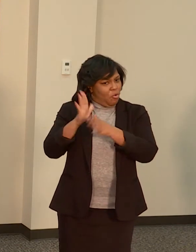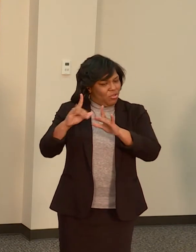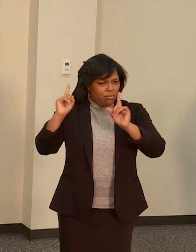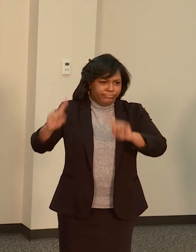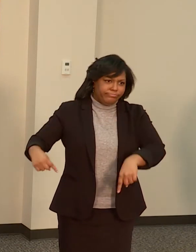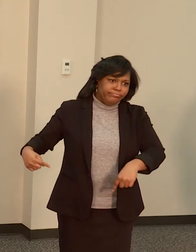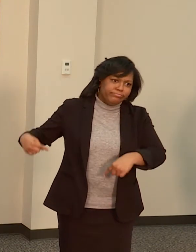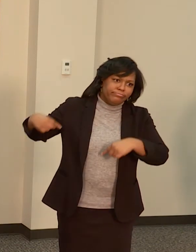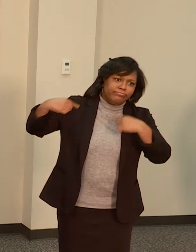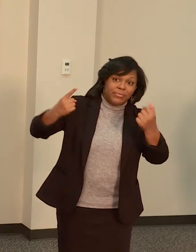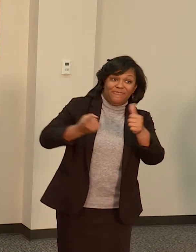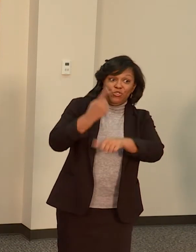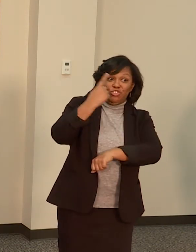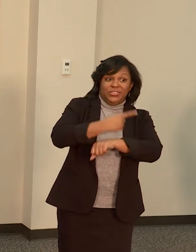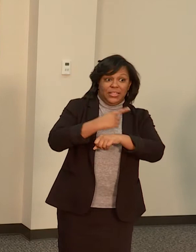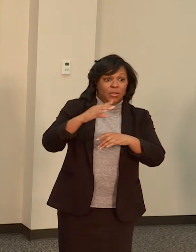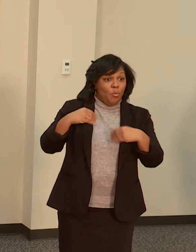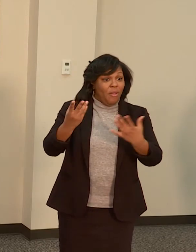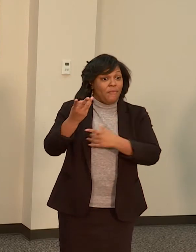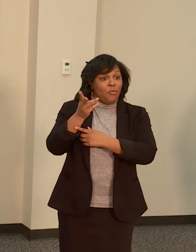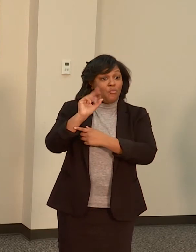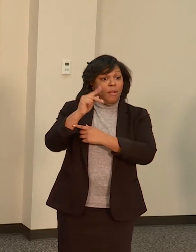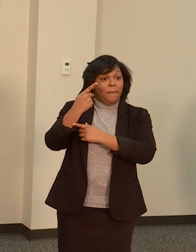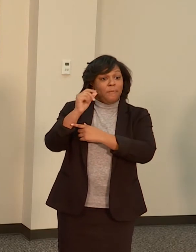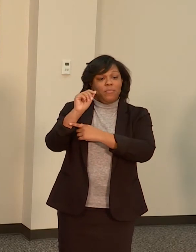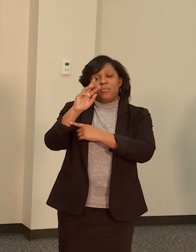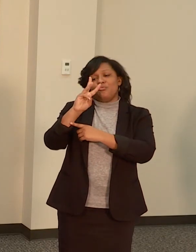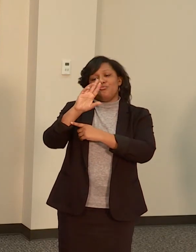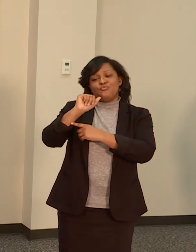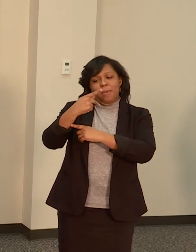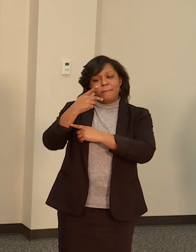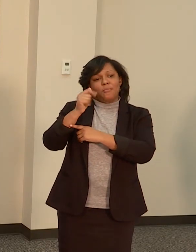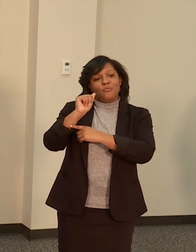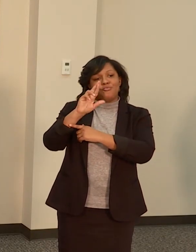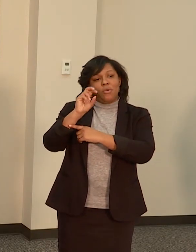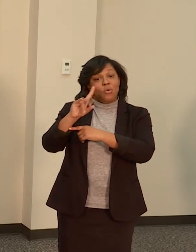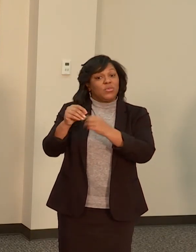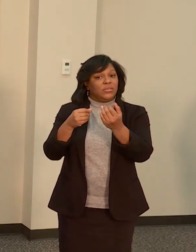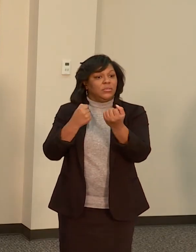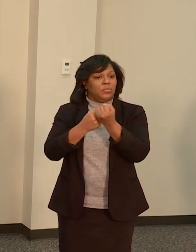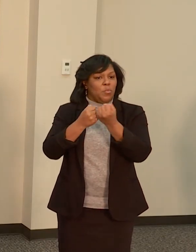wraparound services and supports to those families in our stable homes, and stable schools program.